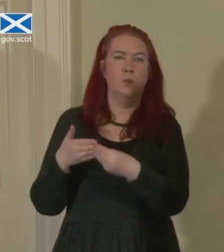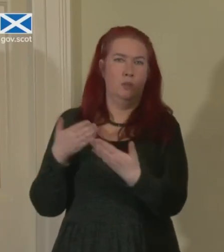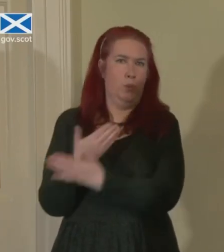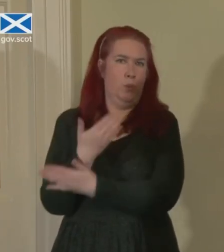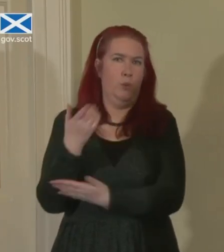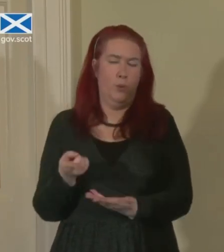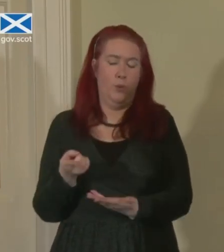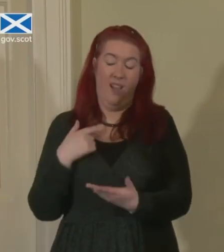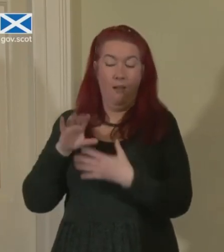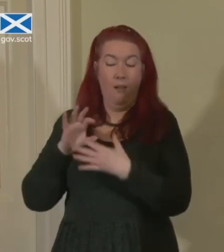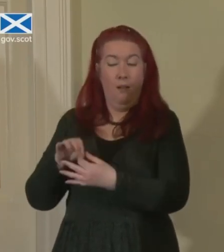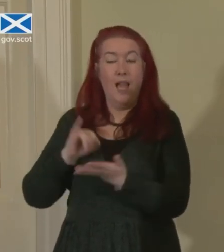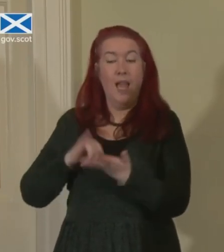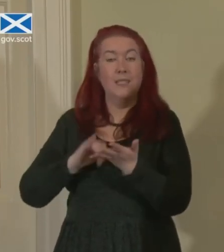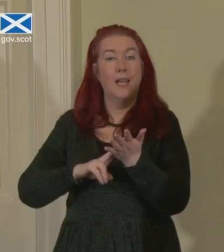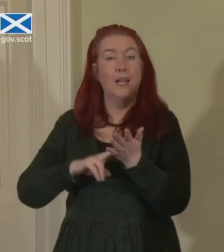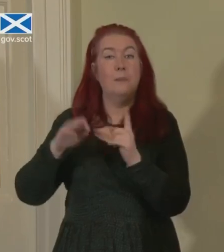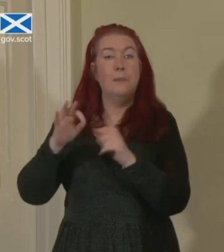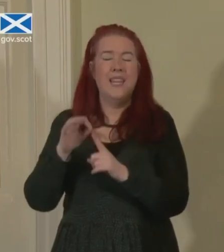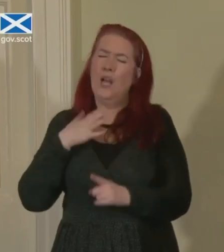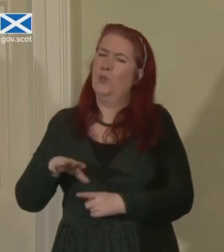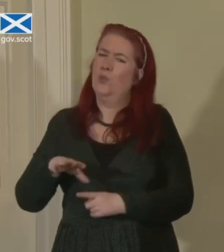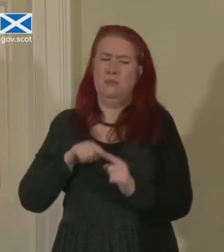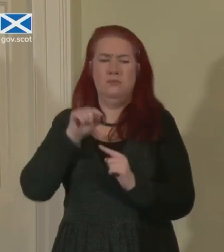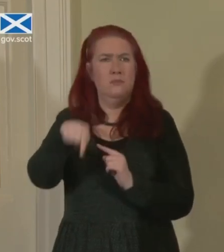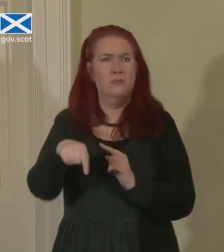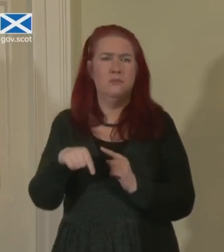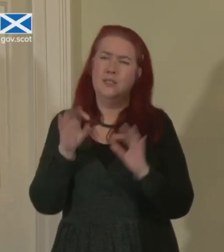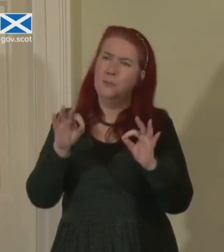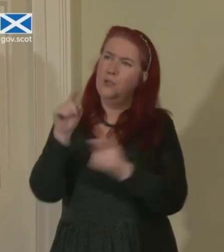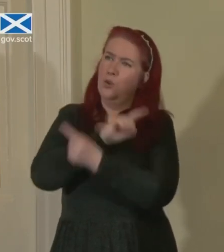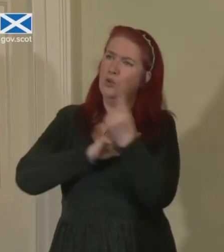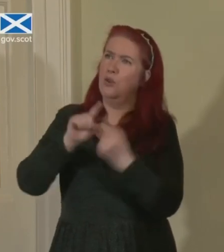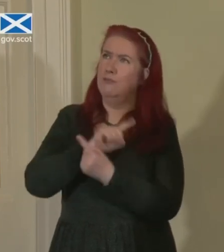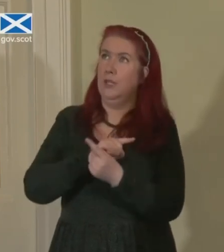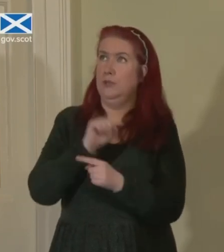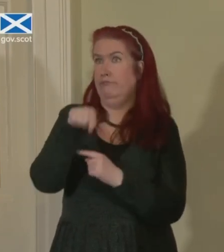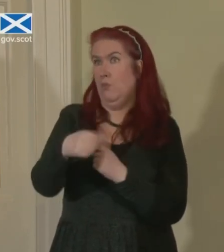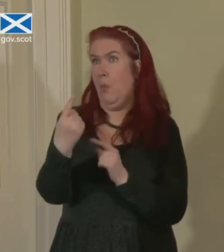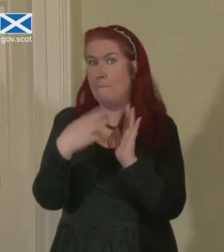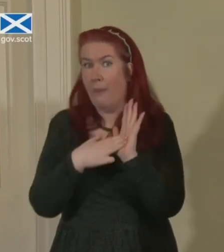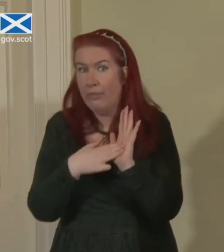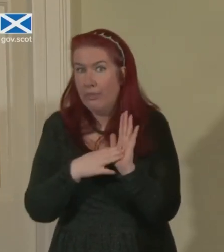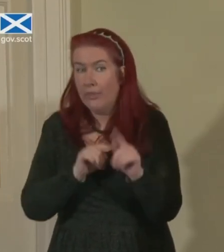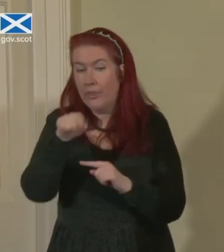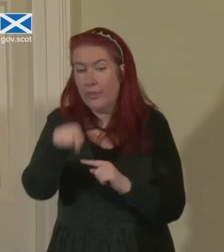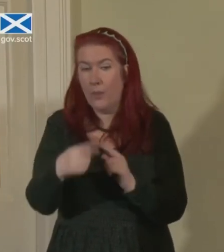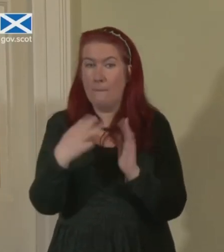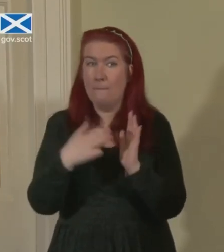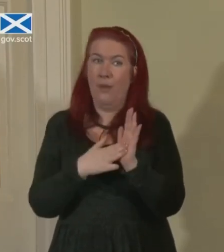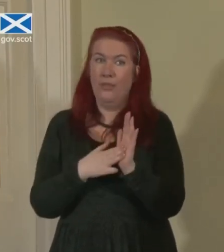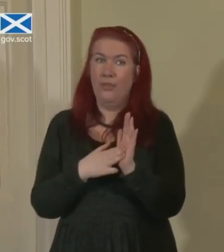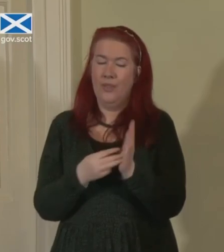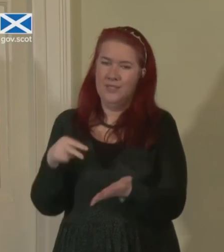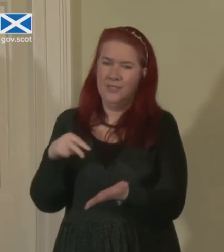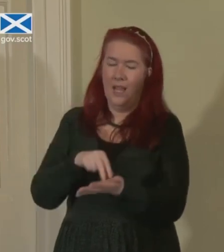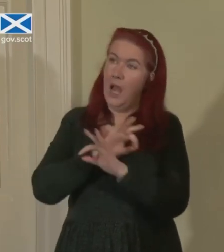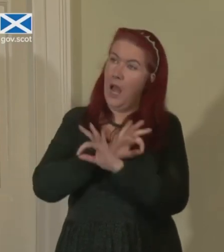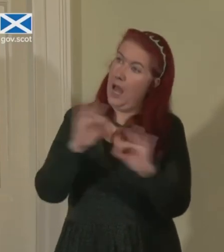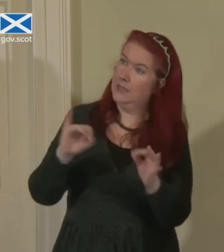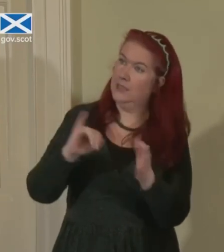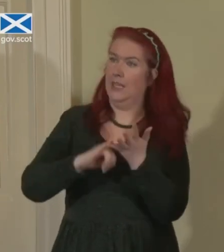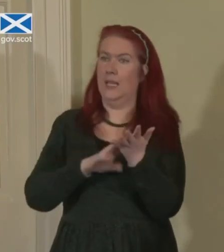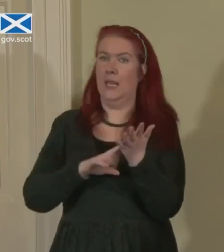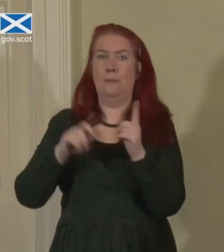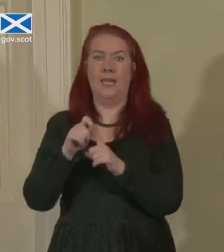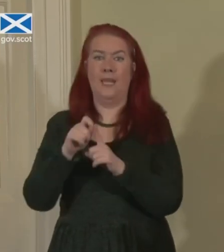in relation to my party, I don't want to stand at a special conference, what, a month or so from now, and ask my party to